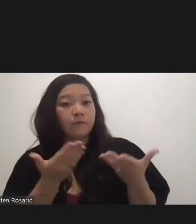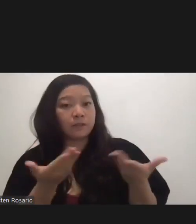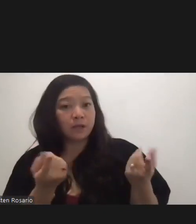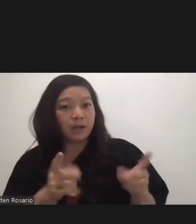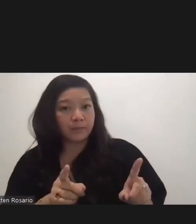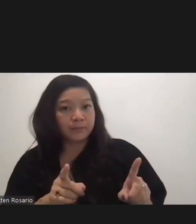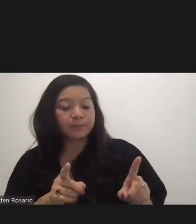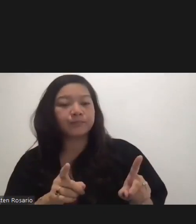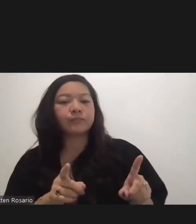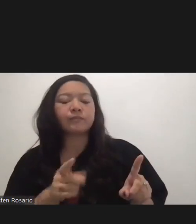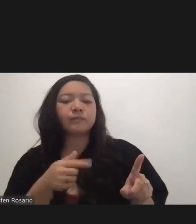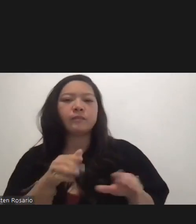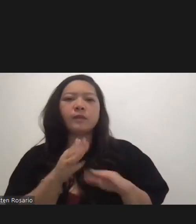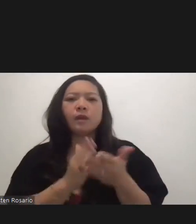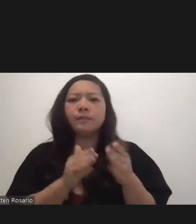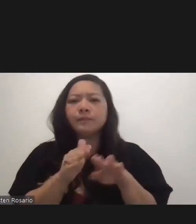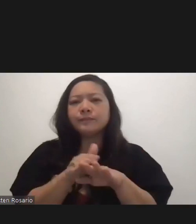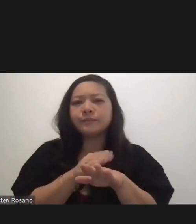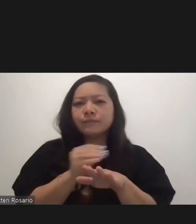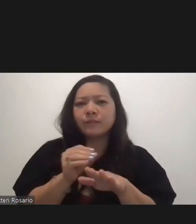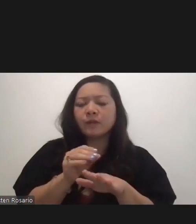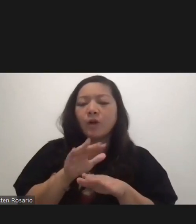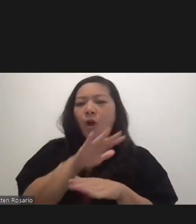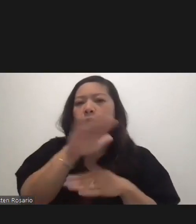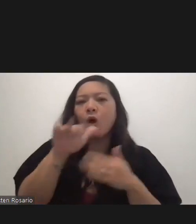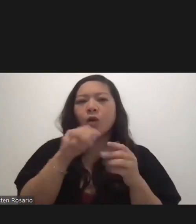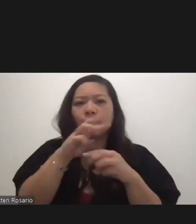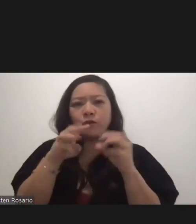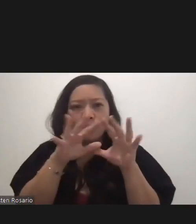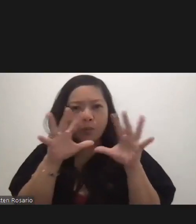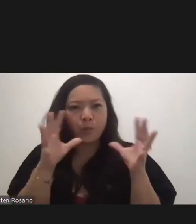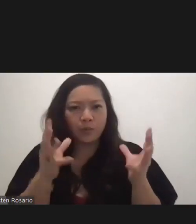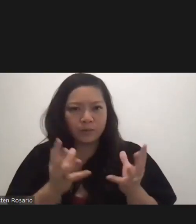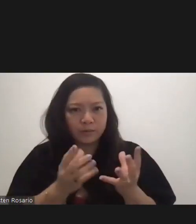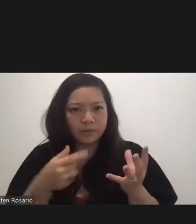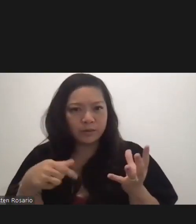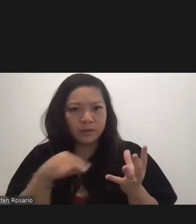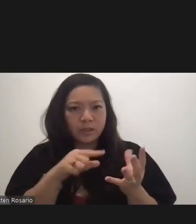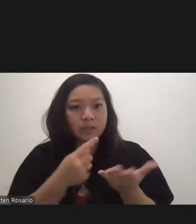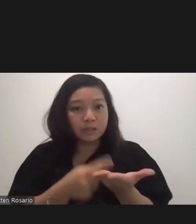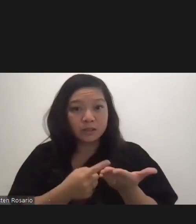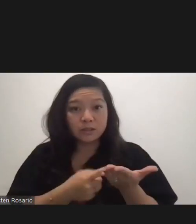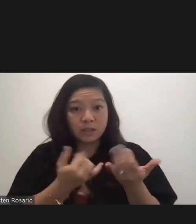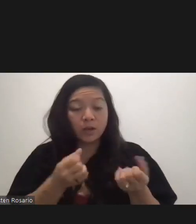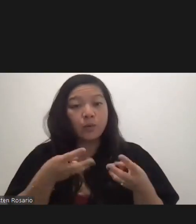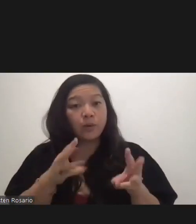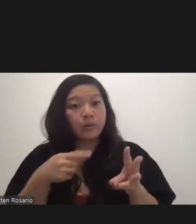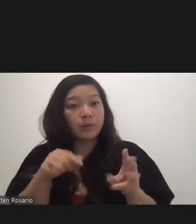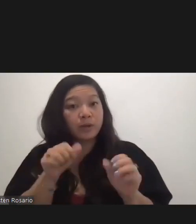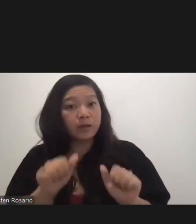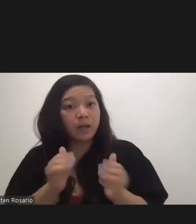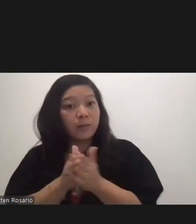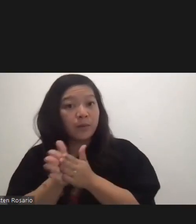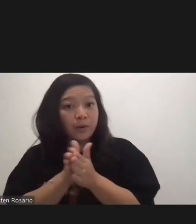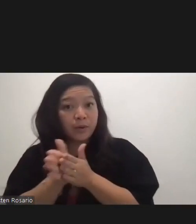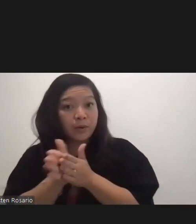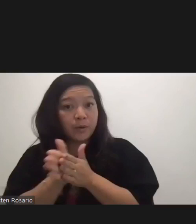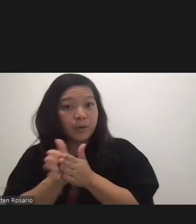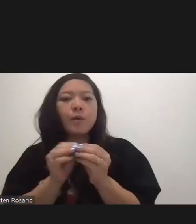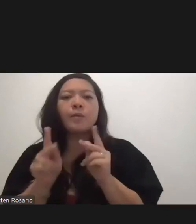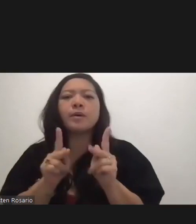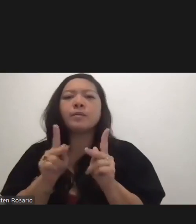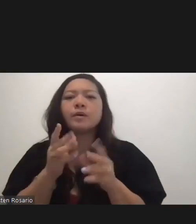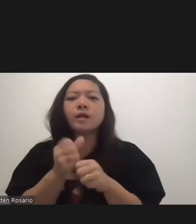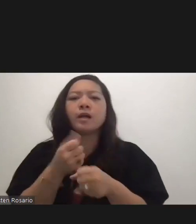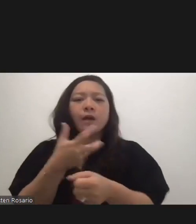And also throughout the nation. So, we are discussing ways that we can maybe motivate people to get